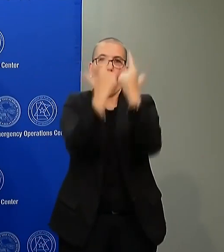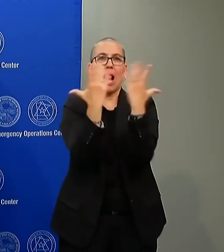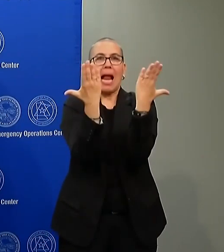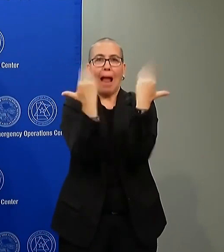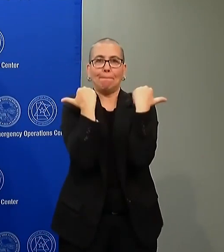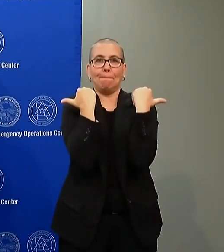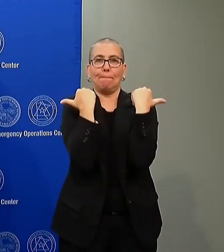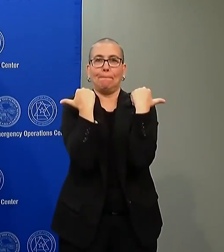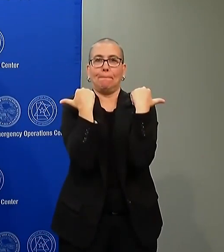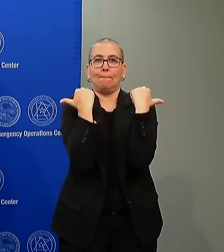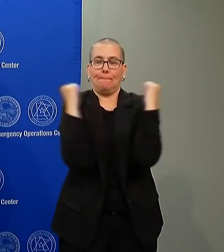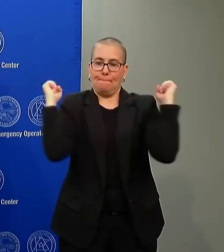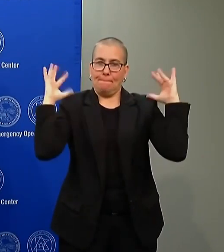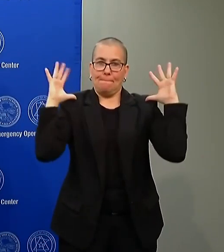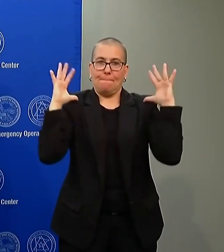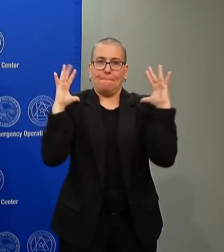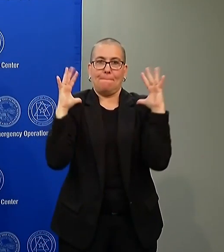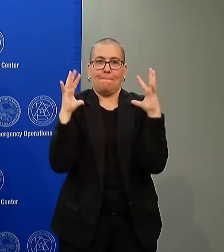It means we're all in.